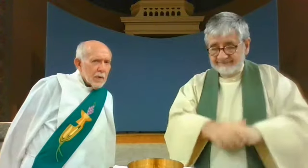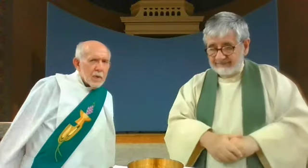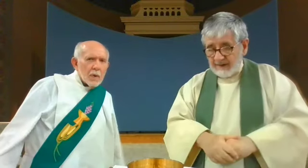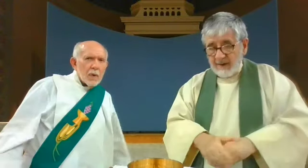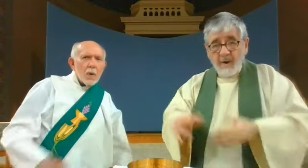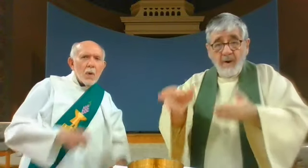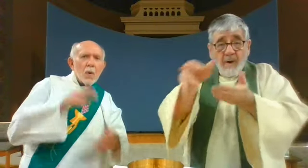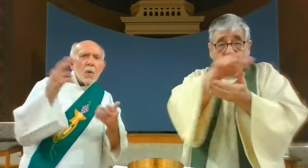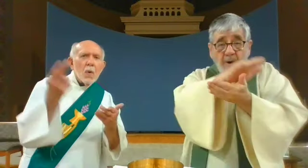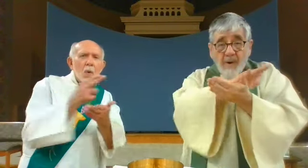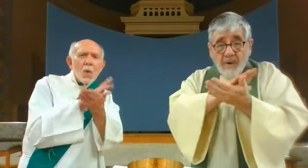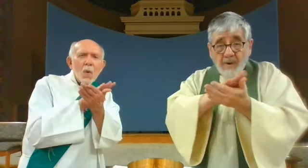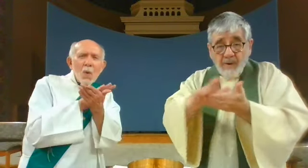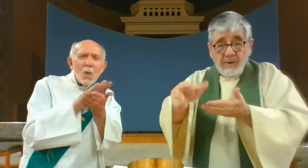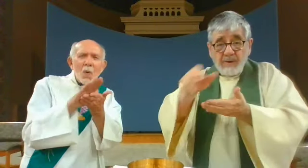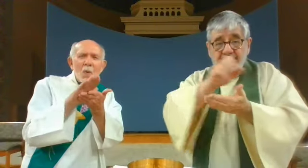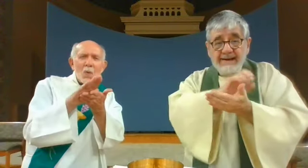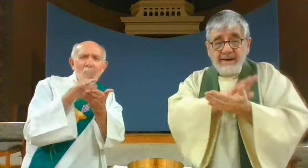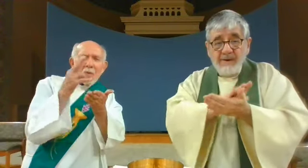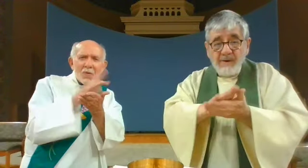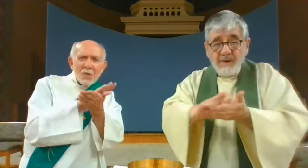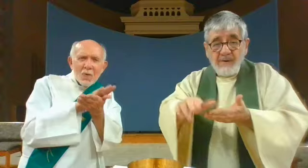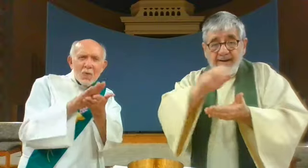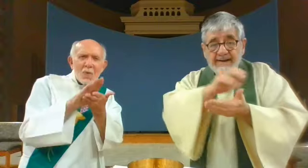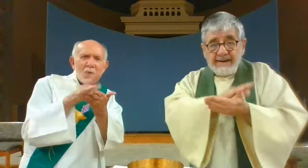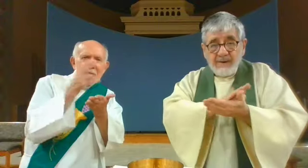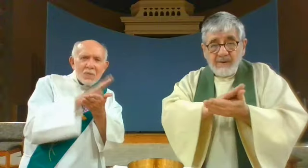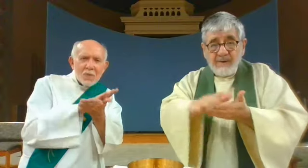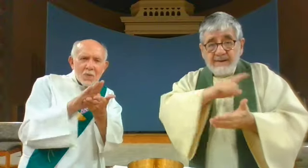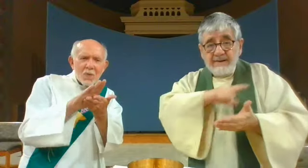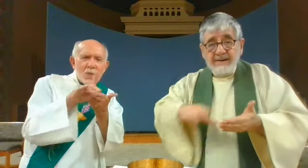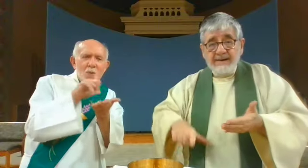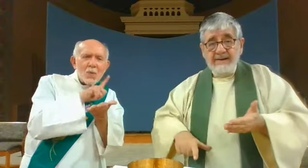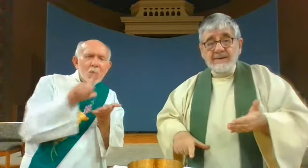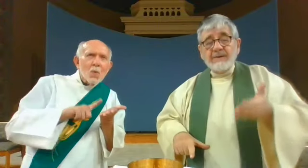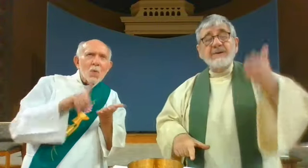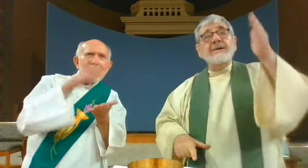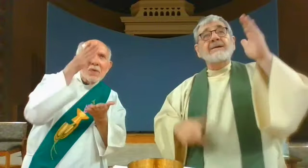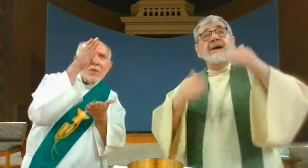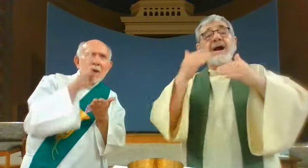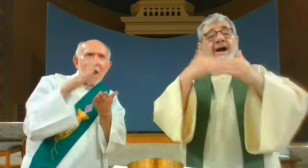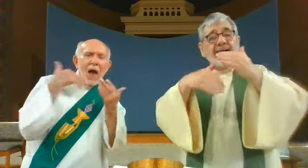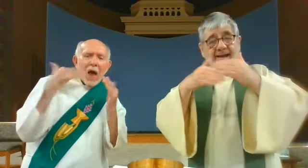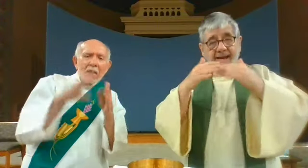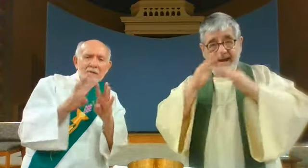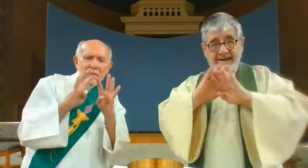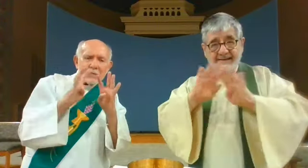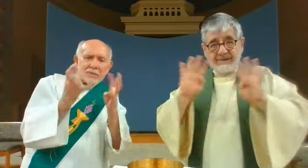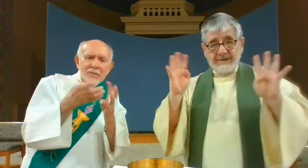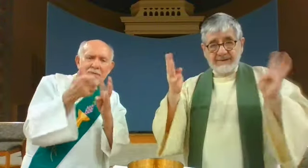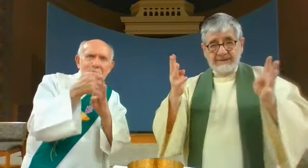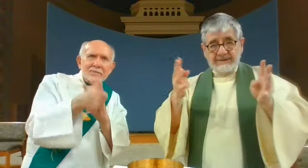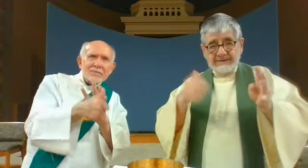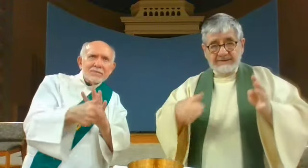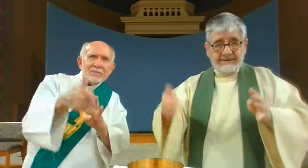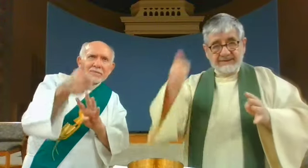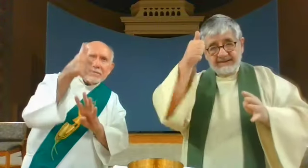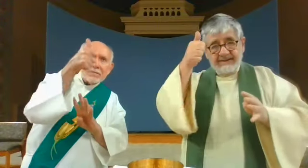Holy, Holy, Holy Lord, God of hosts, Heaven and